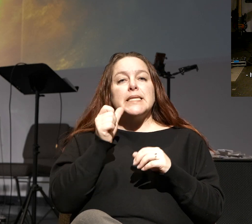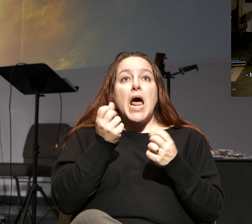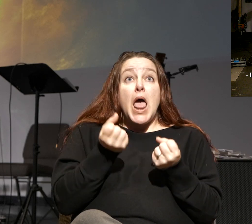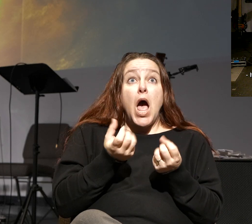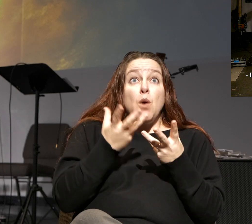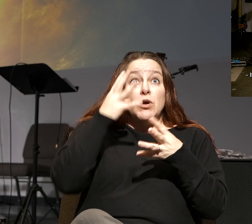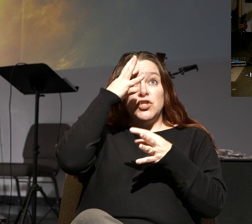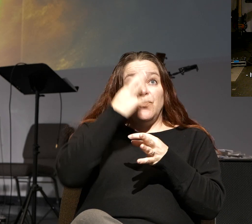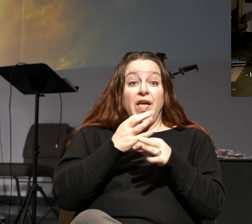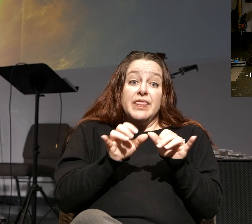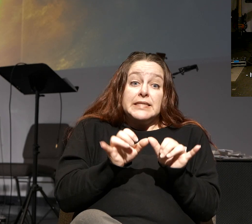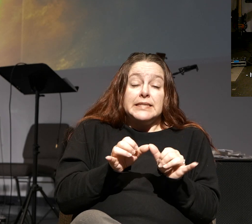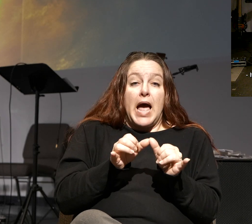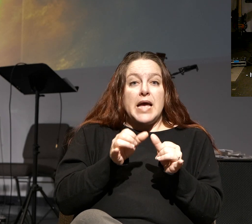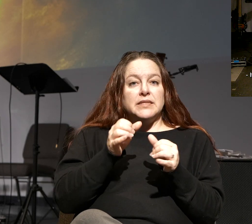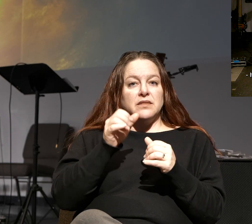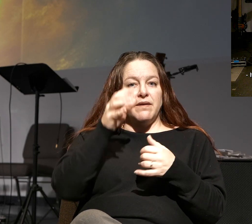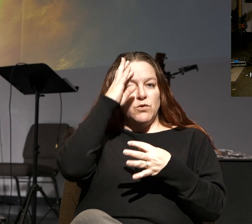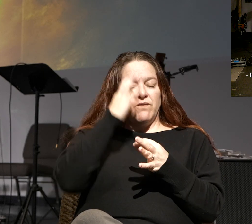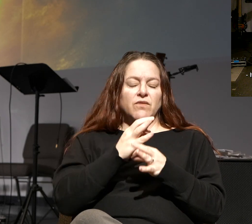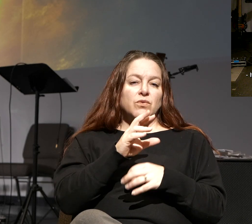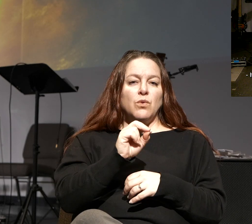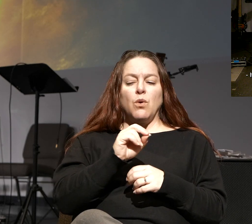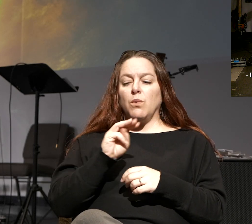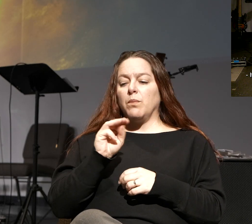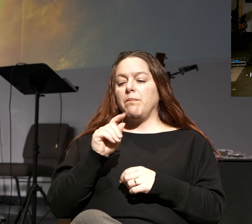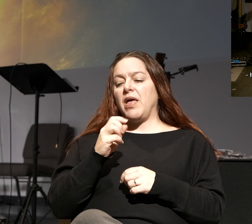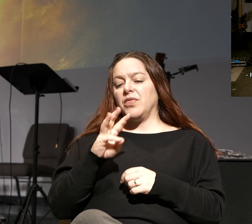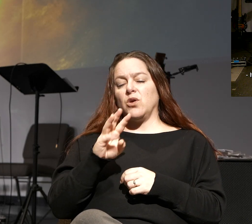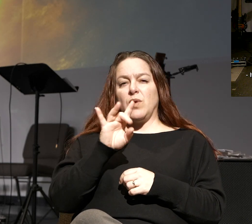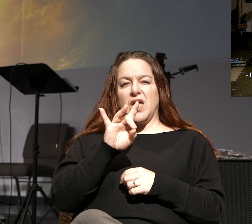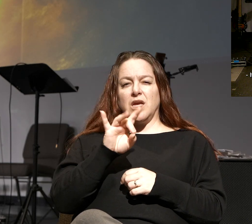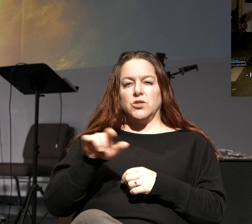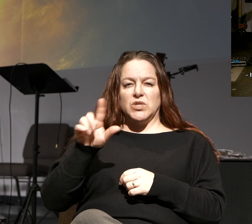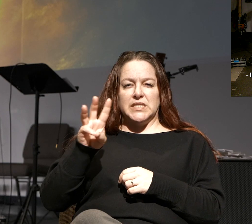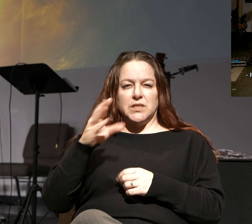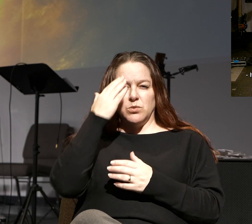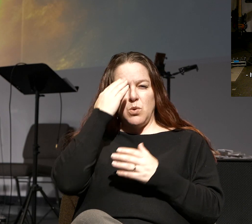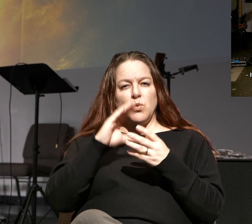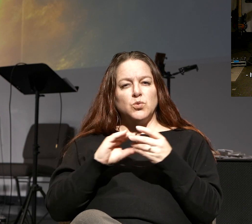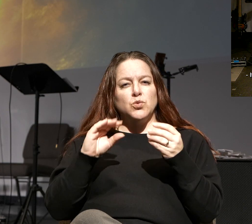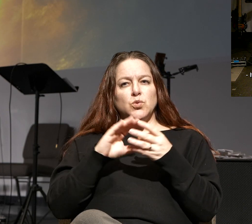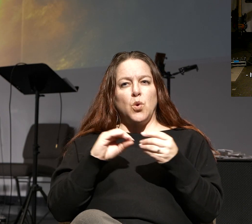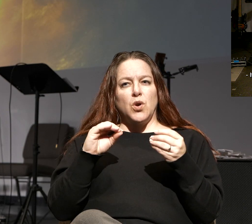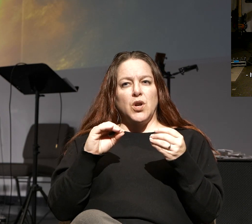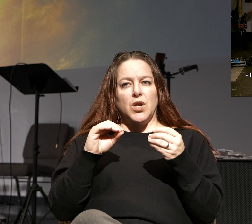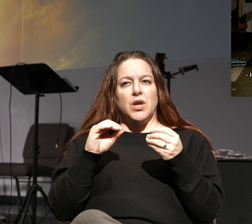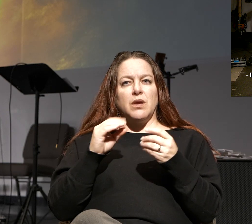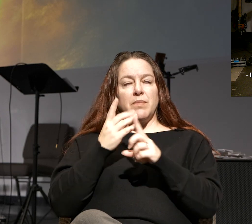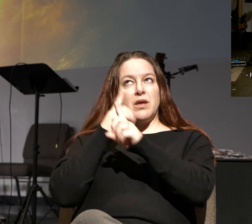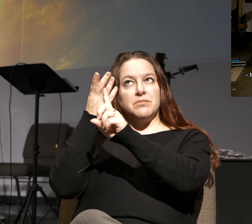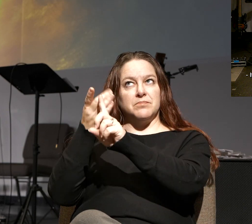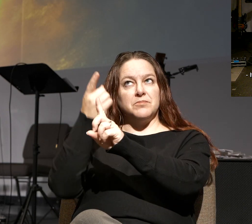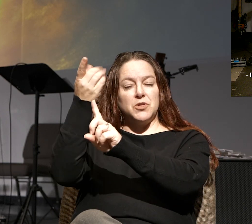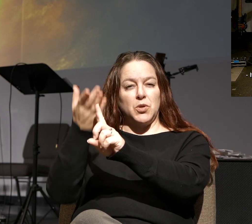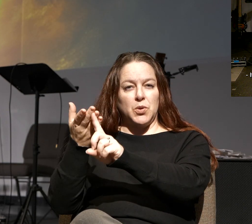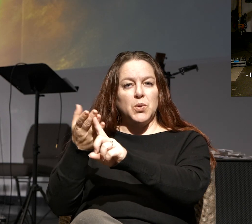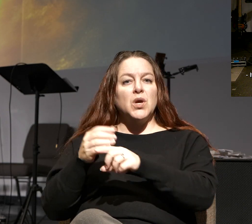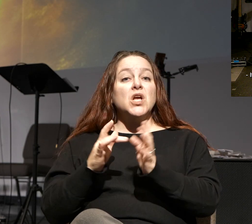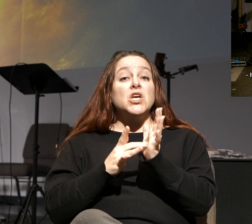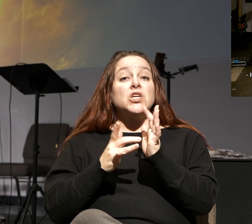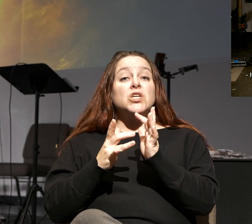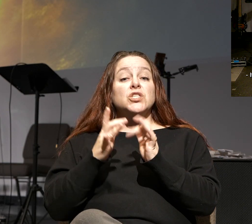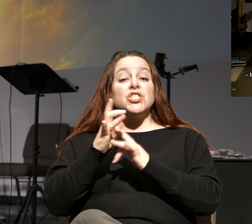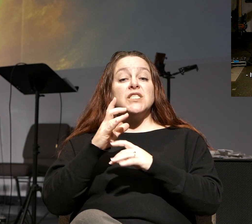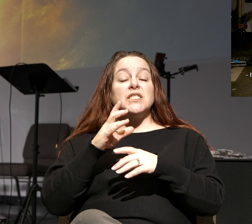but the object of your faith that matters most. Matthew 8.26, you guys are probably familiar with the story of Jesus getting in the boat. He falls